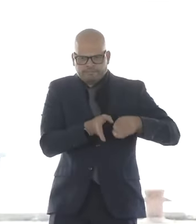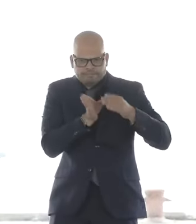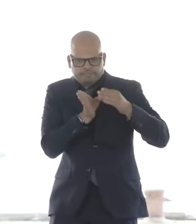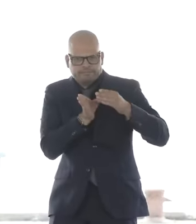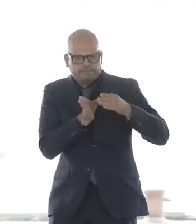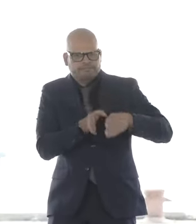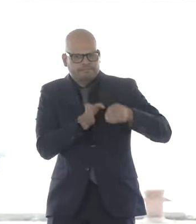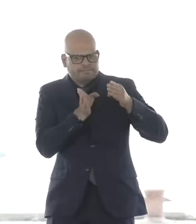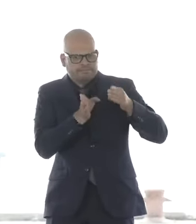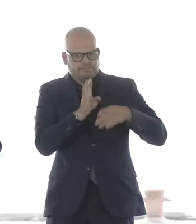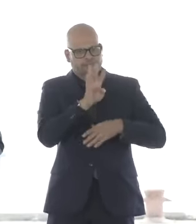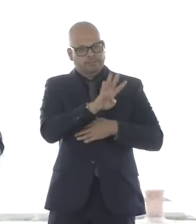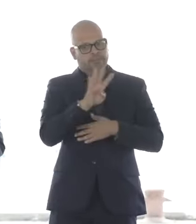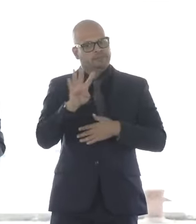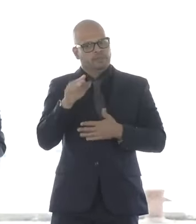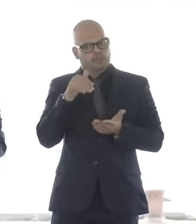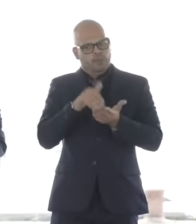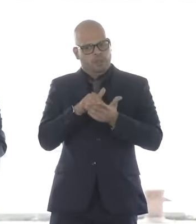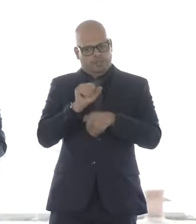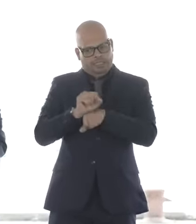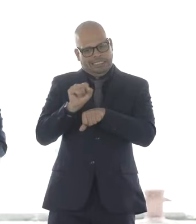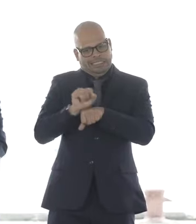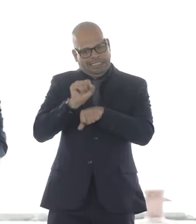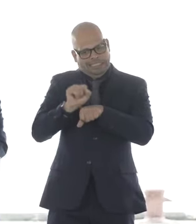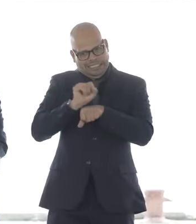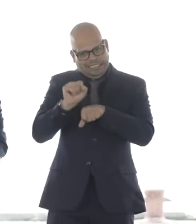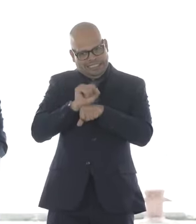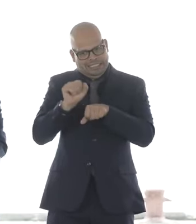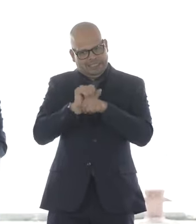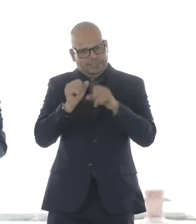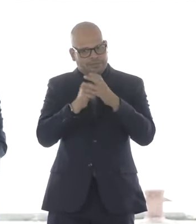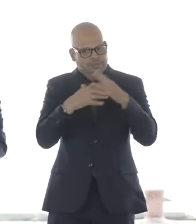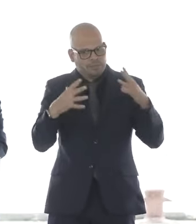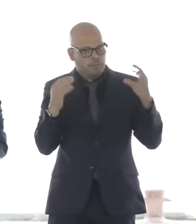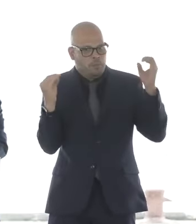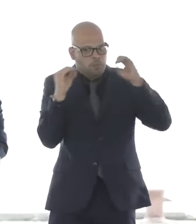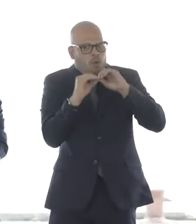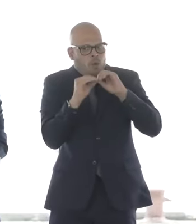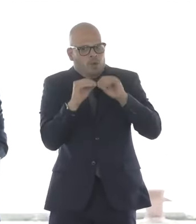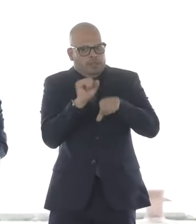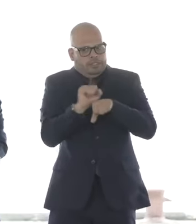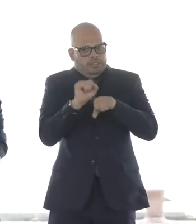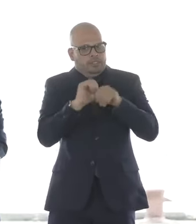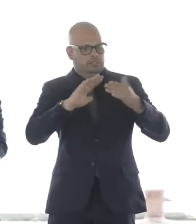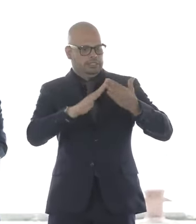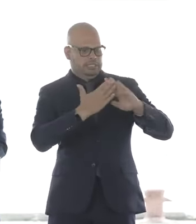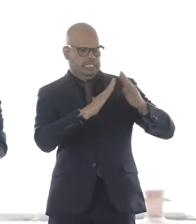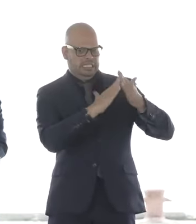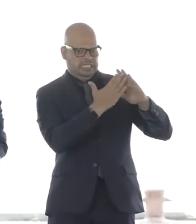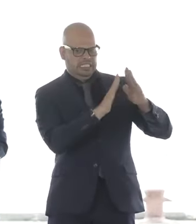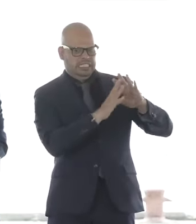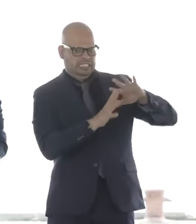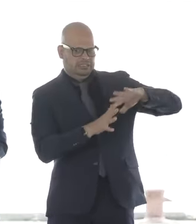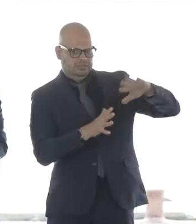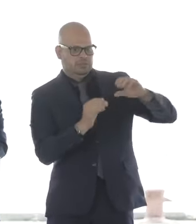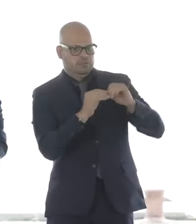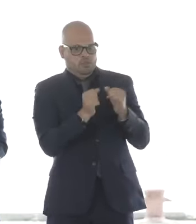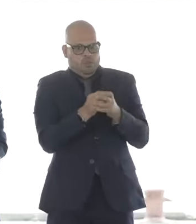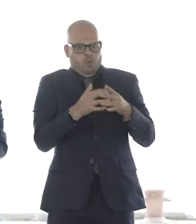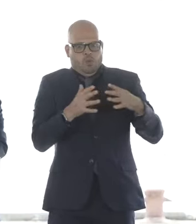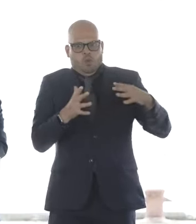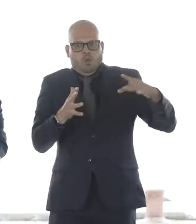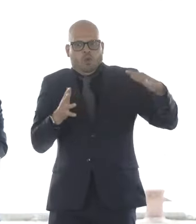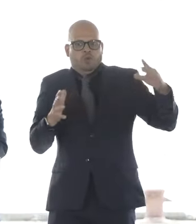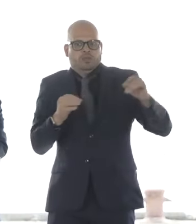2030, while creating additional jobs in the community supported by the growth in the offshore wind industry. This is a